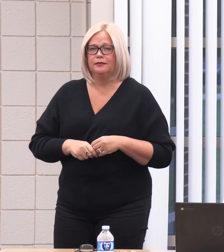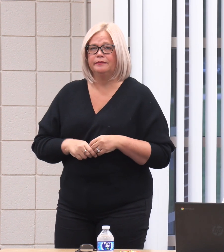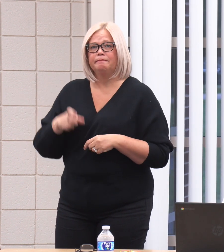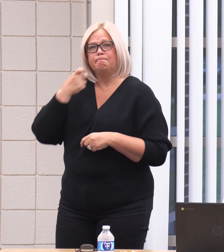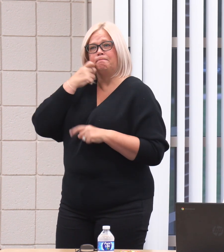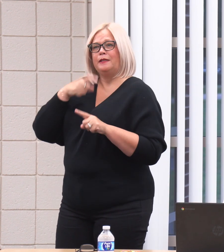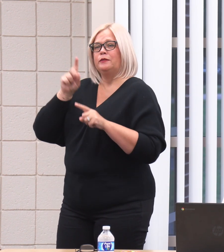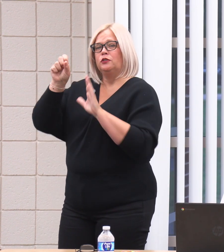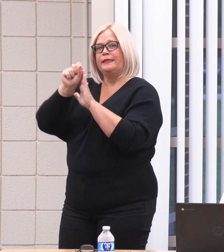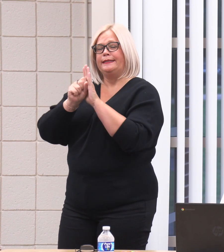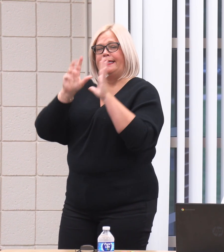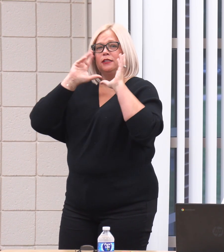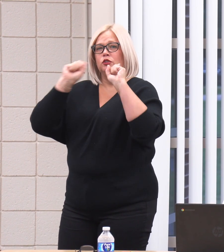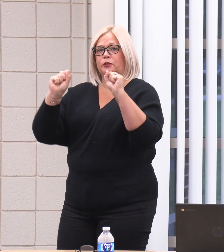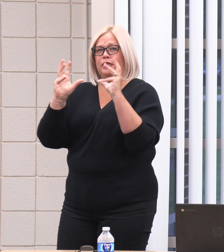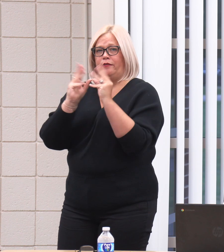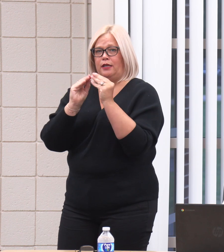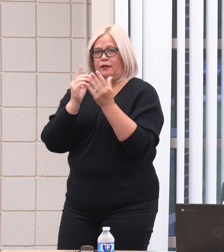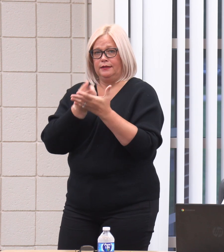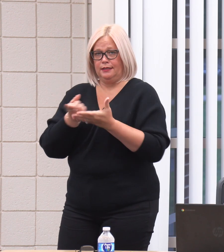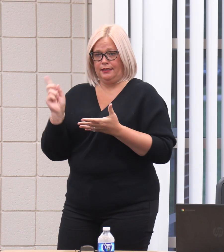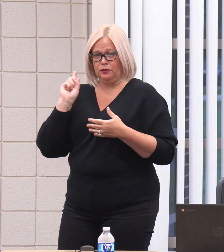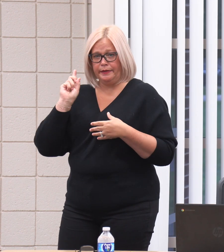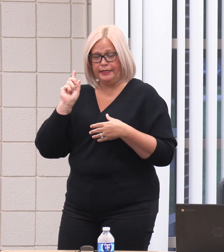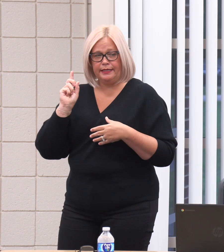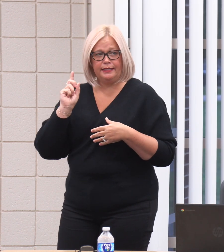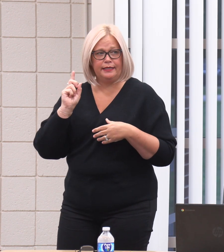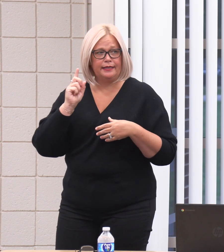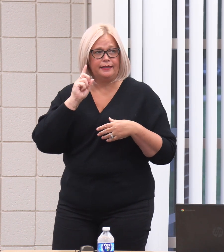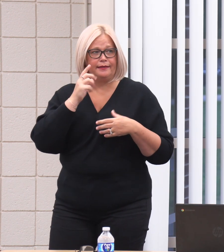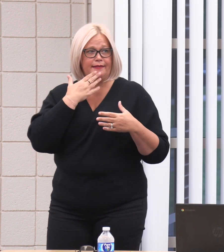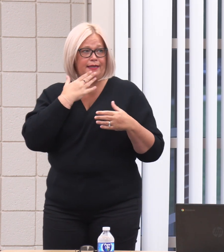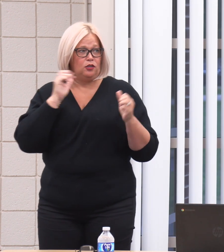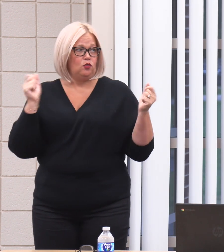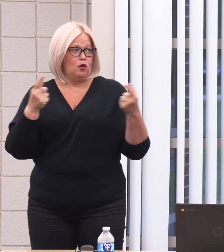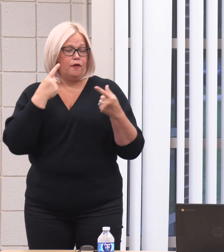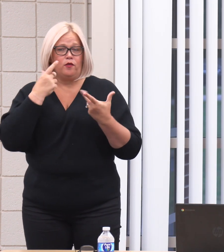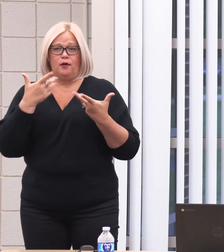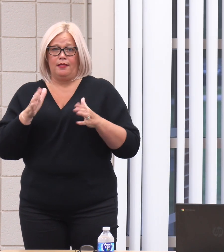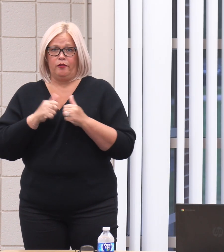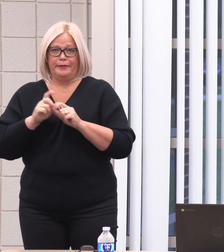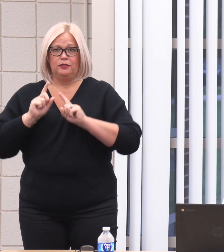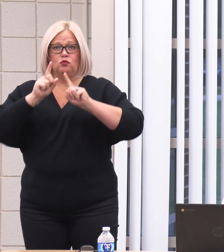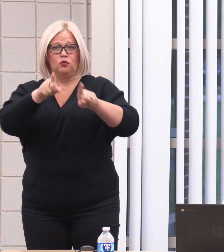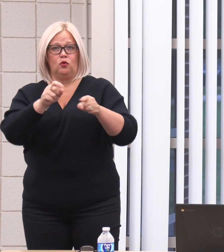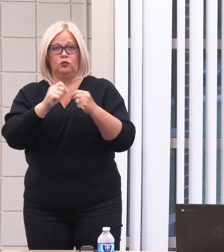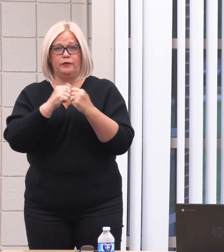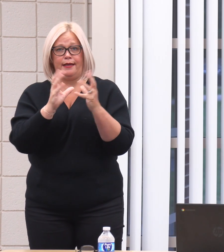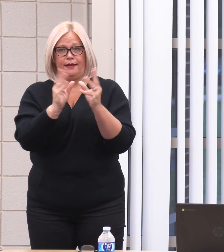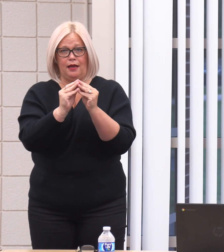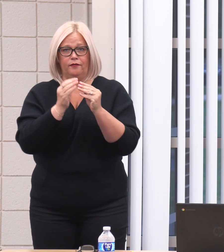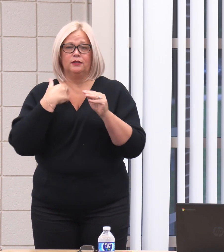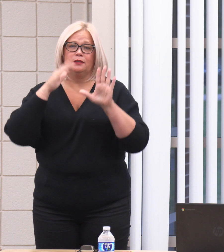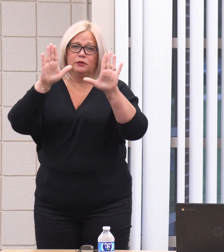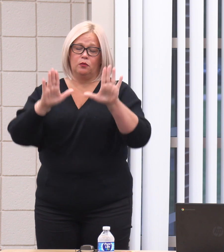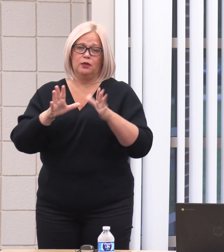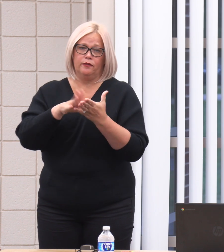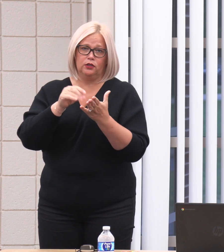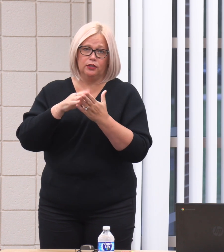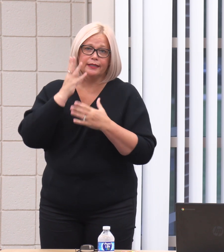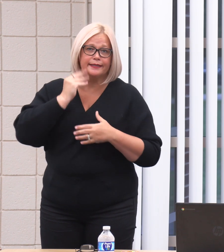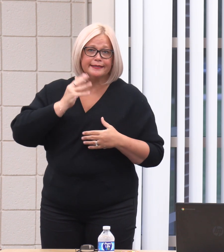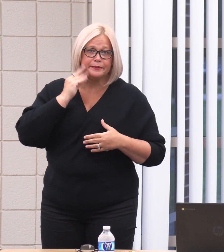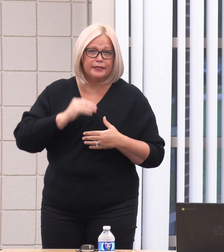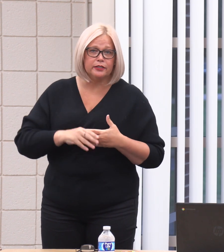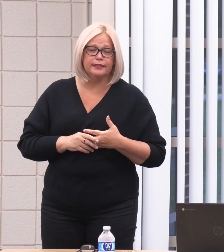State Superintendent's Conference last week. I thank you all for sending me to that. That was an excellent learning experience.